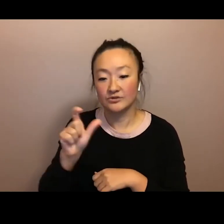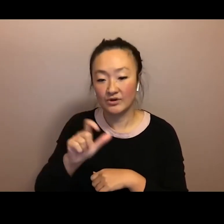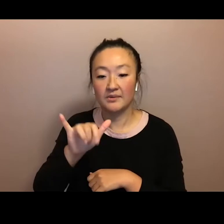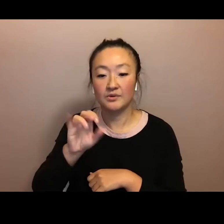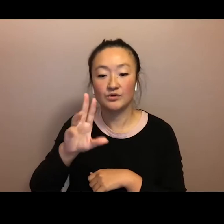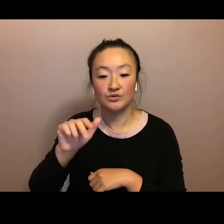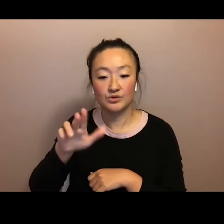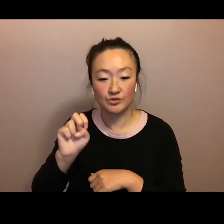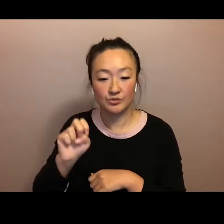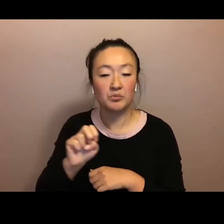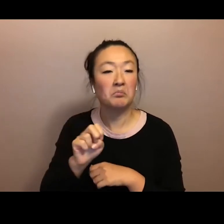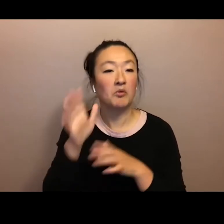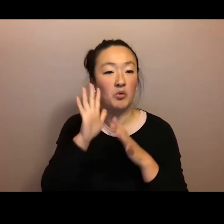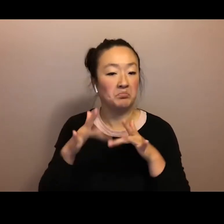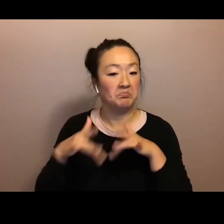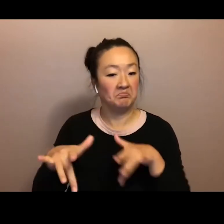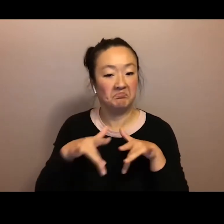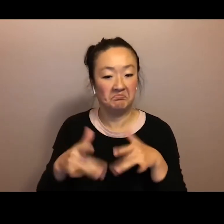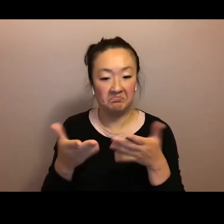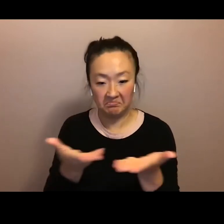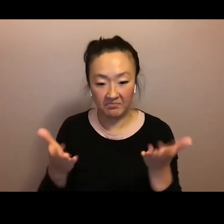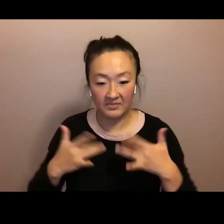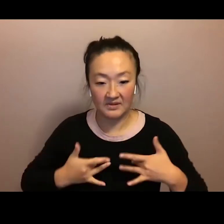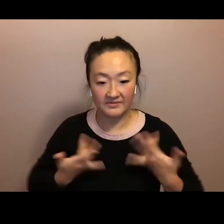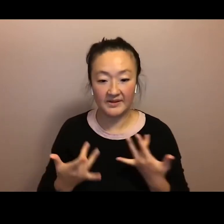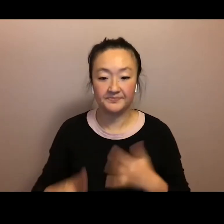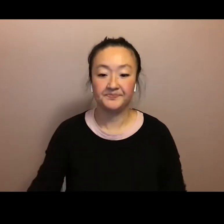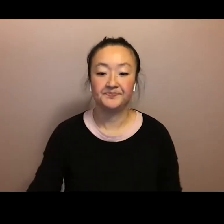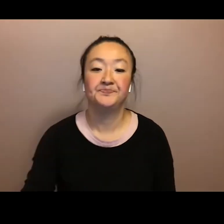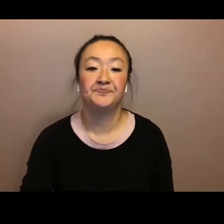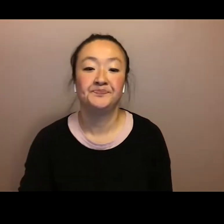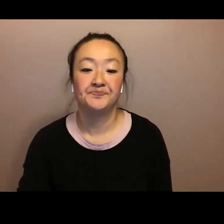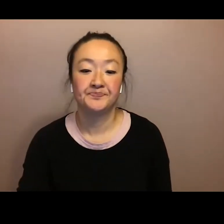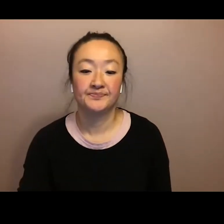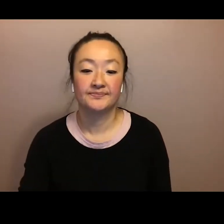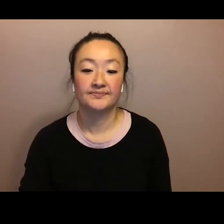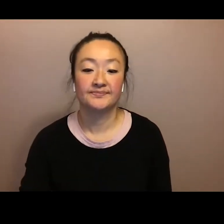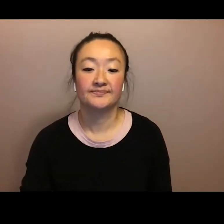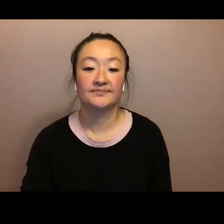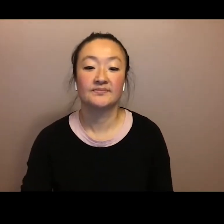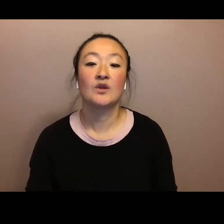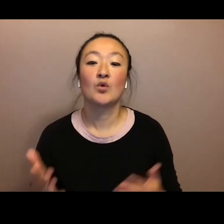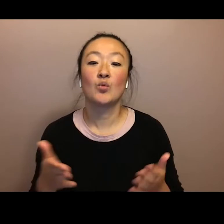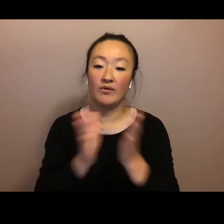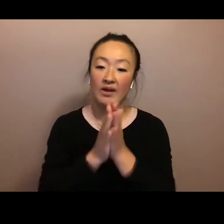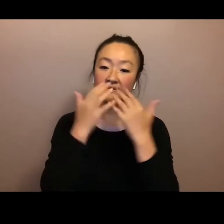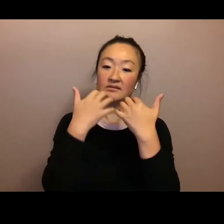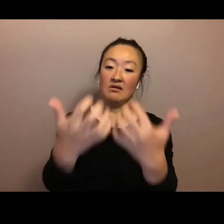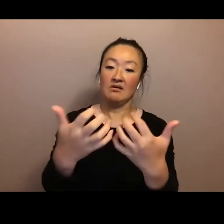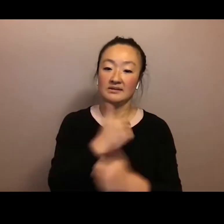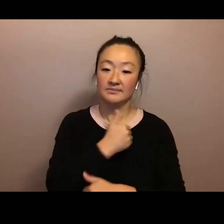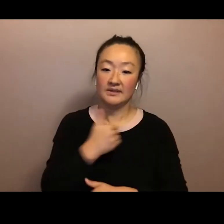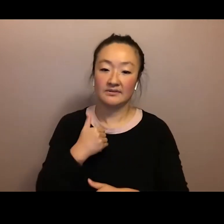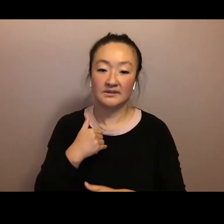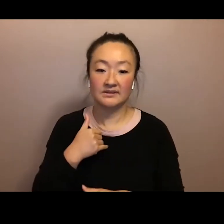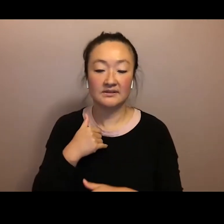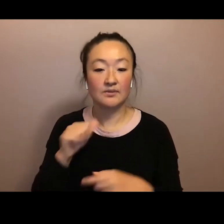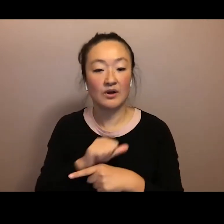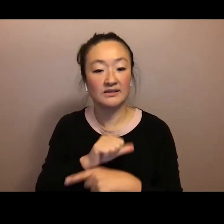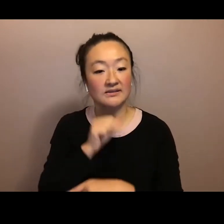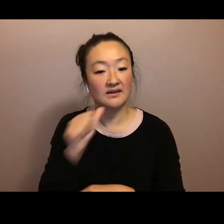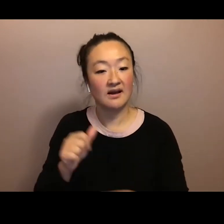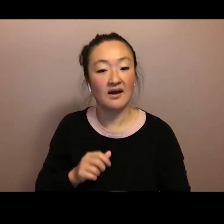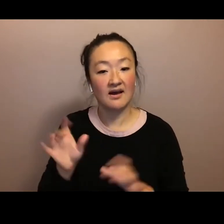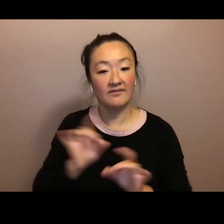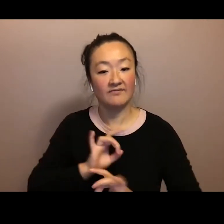be flagged and the person will be removed from this event. We will open our event with a reading from Remembering Our Intimacies,